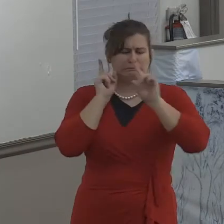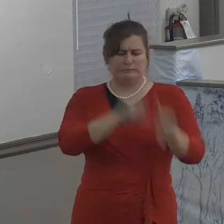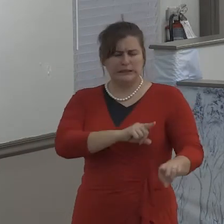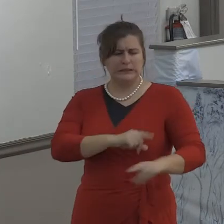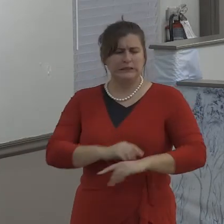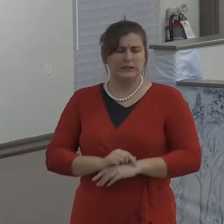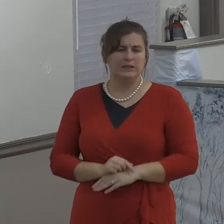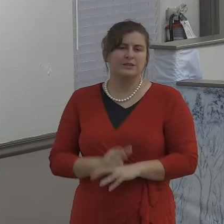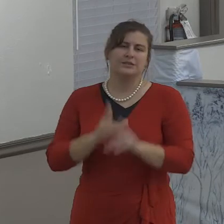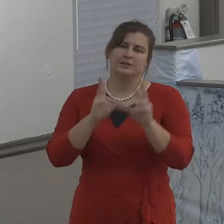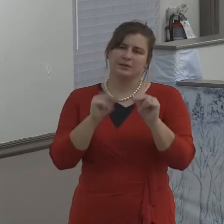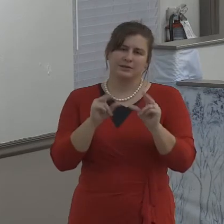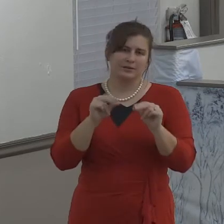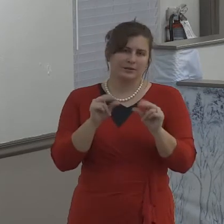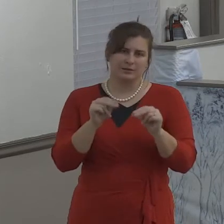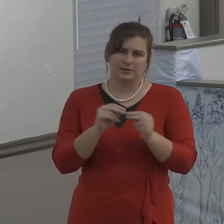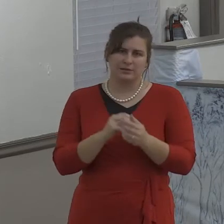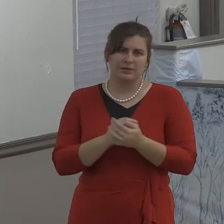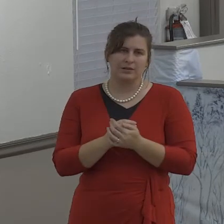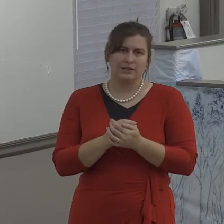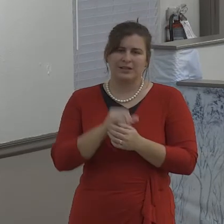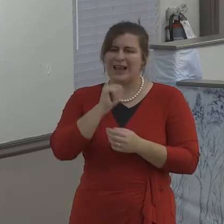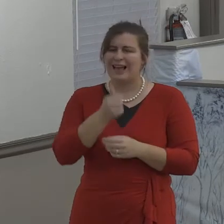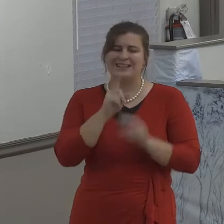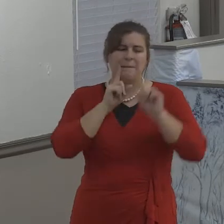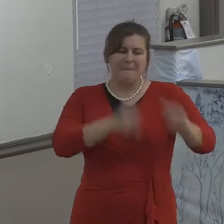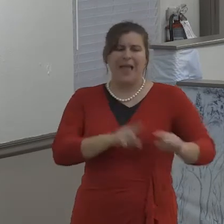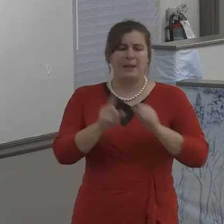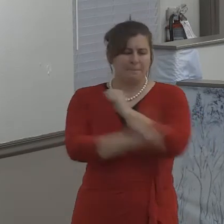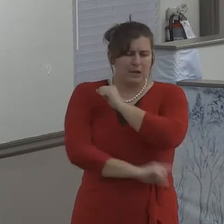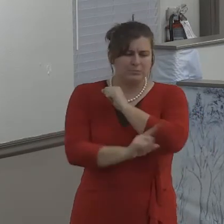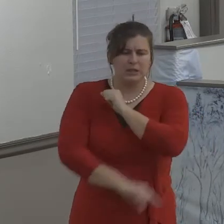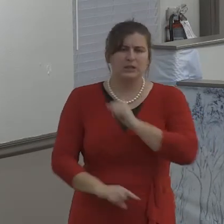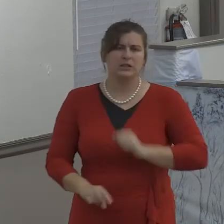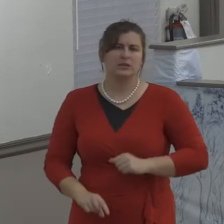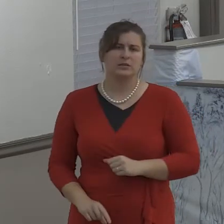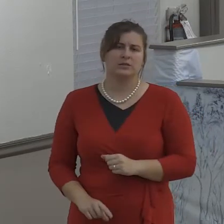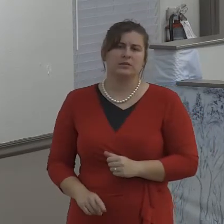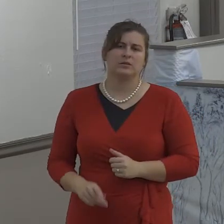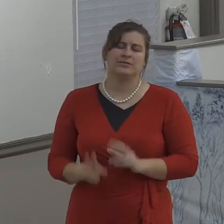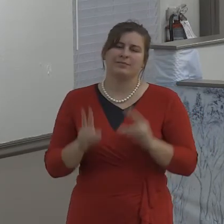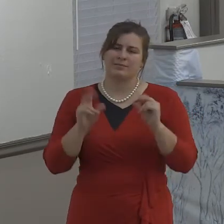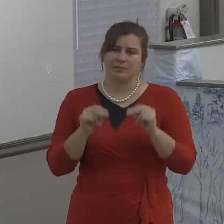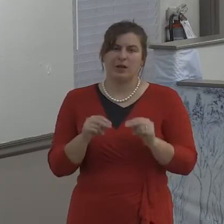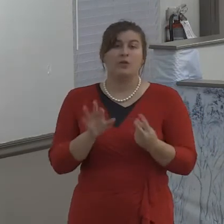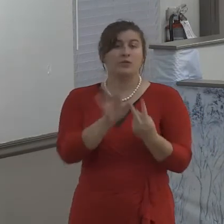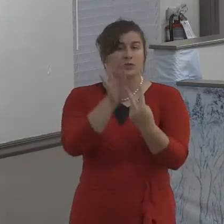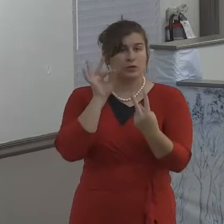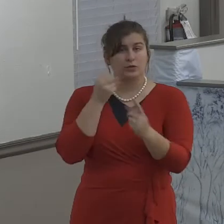is to even survive, there has to be generous dispensing of forgiveness.